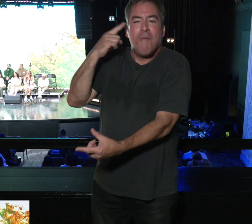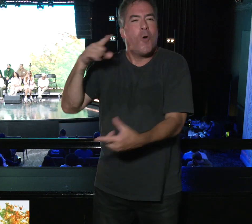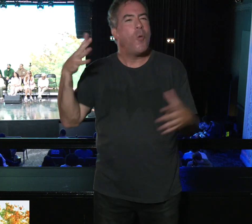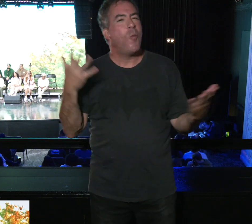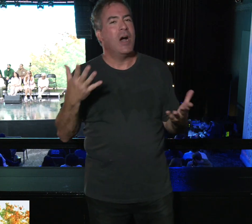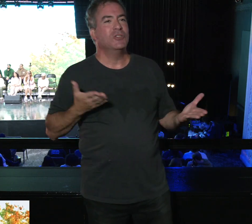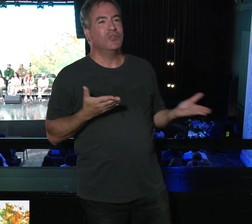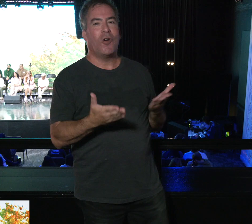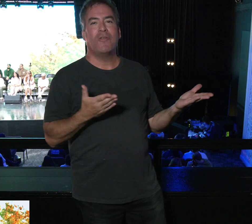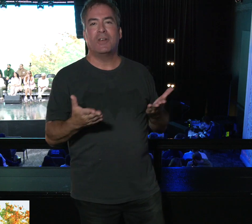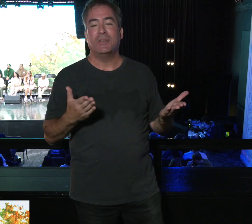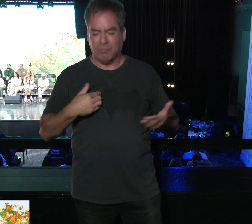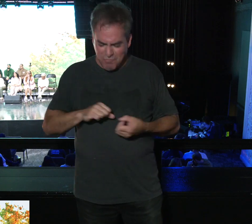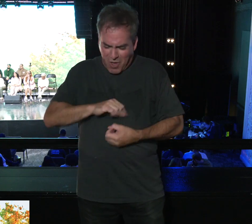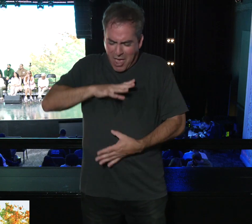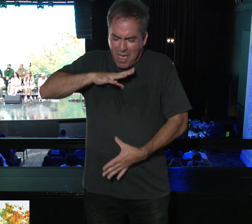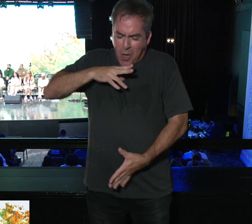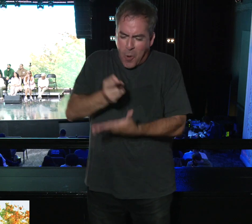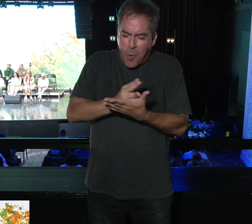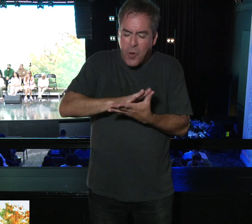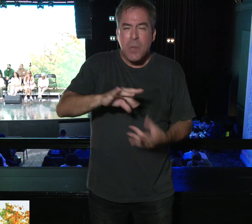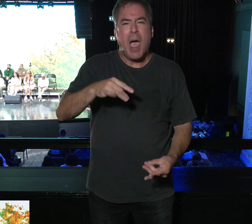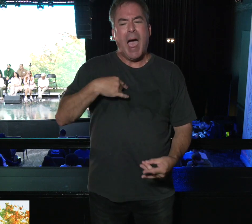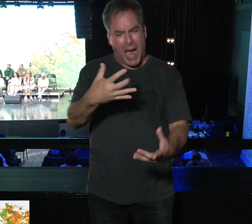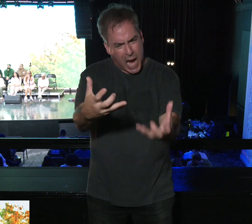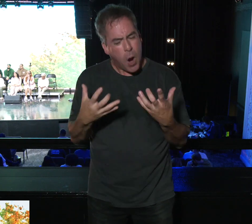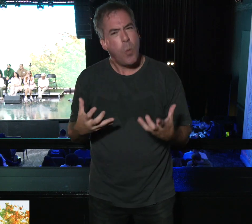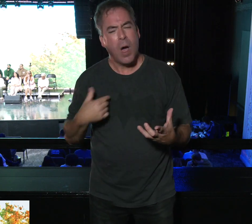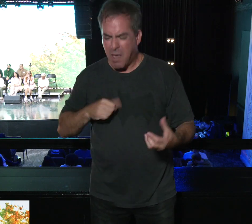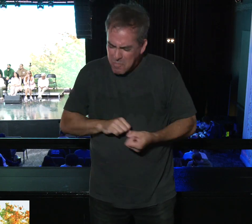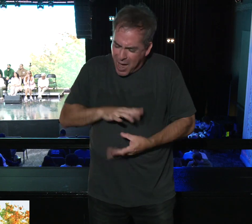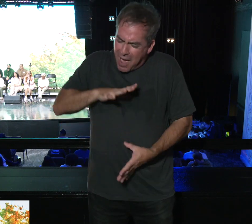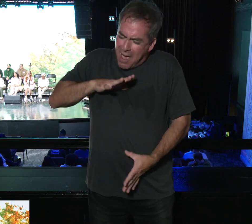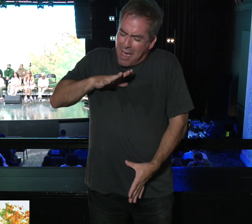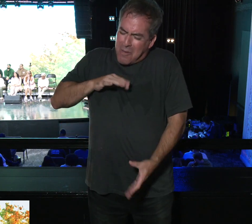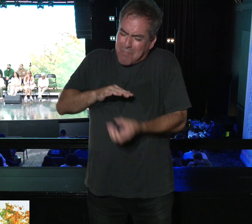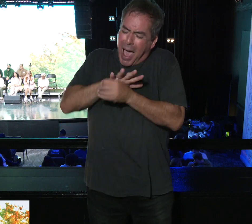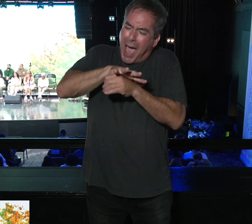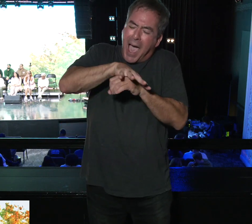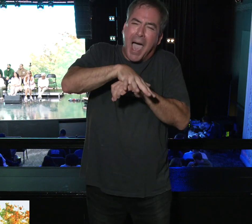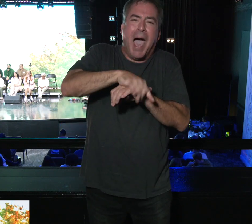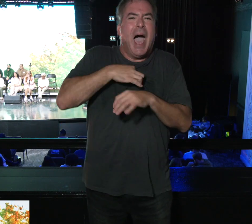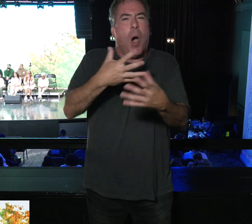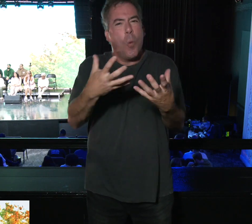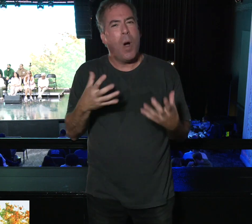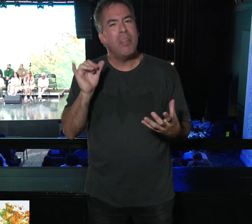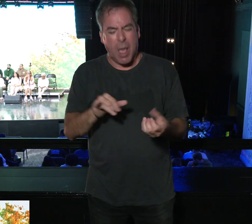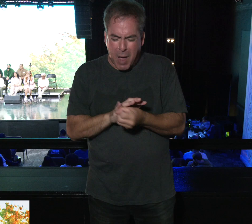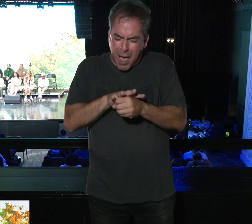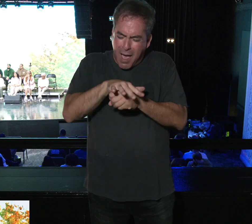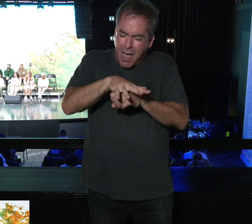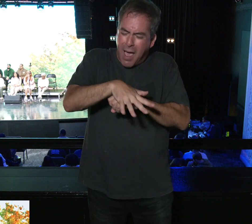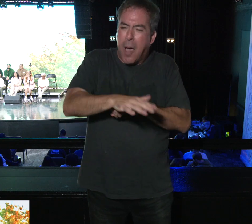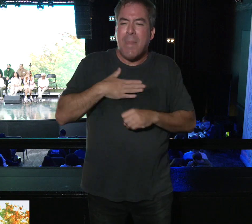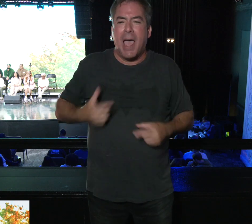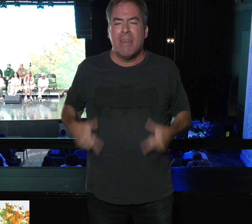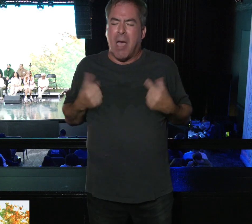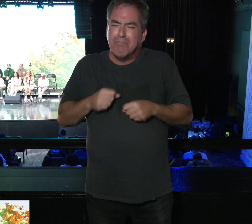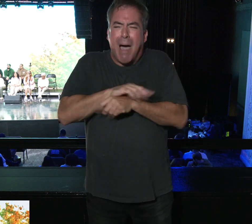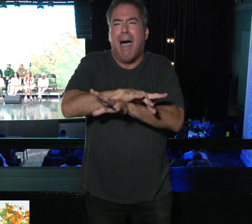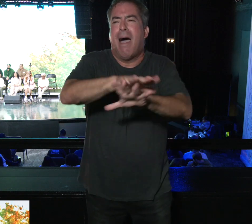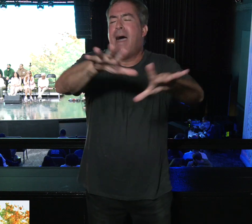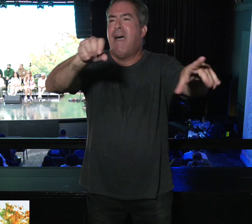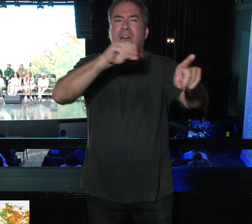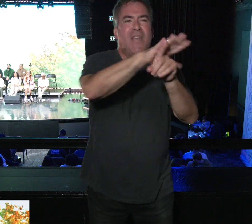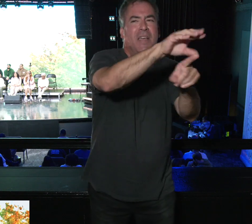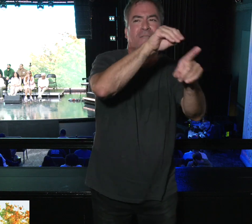service to do. I want to be filled with the Holy Spirit. I want to be so filled that there's an overflow, that it's overflowing from my life, and it's